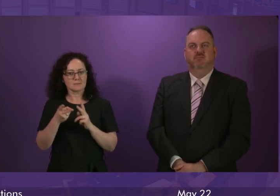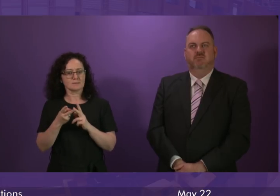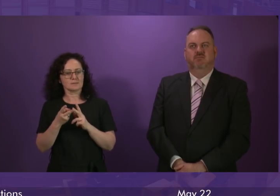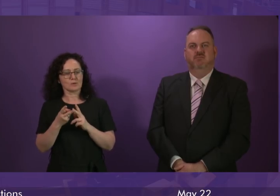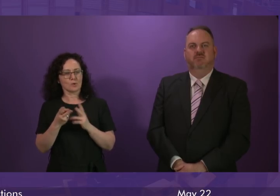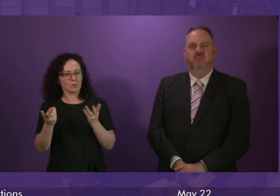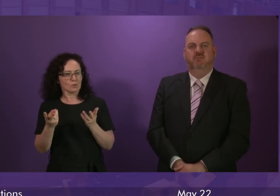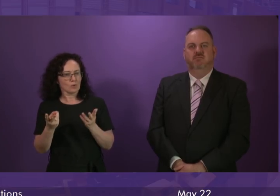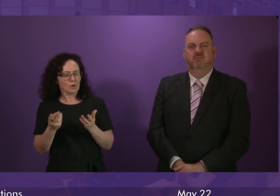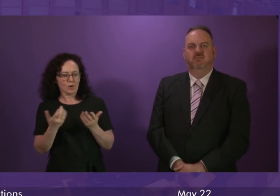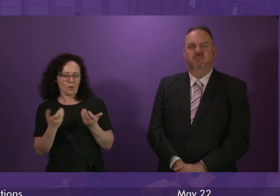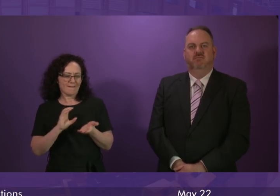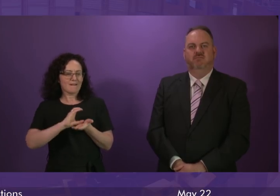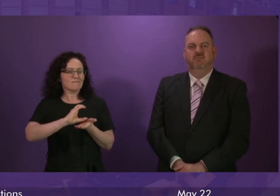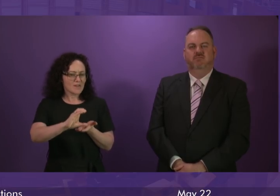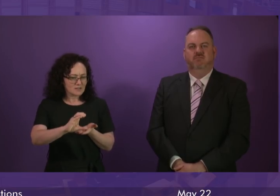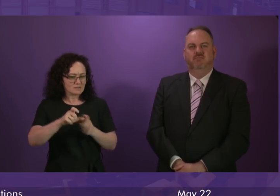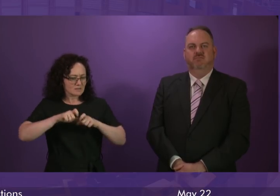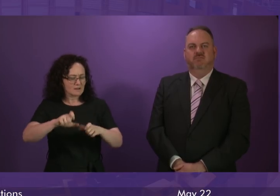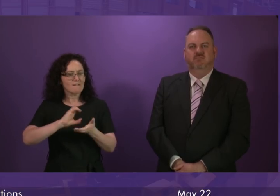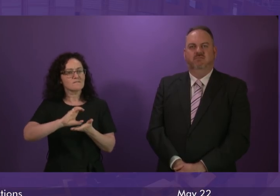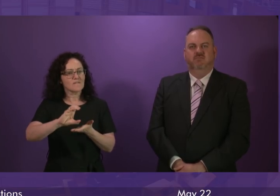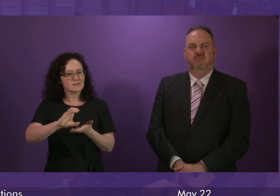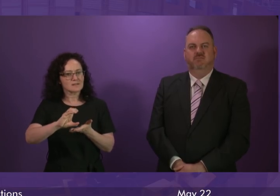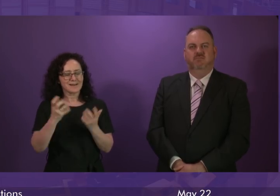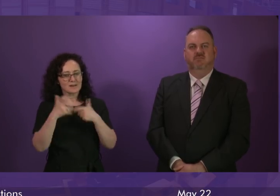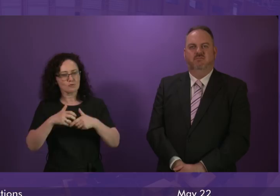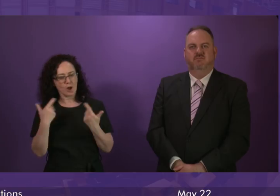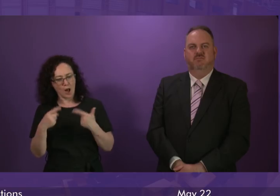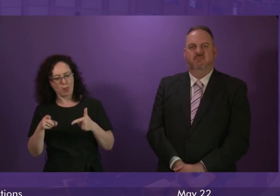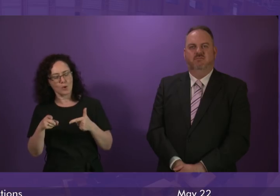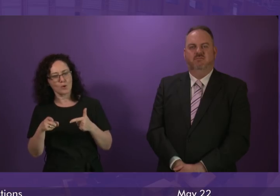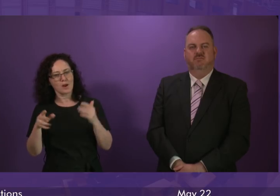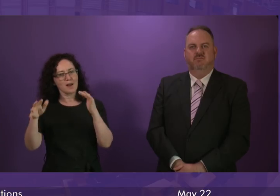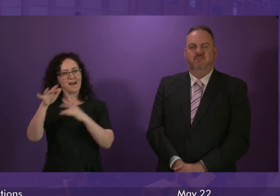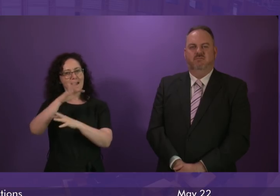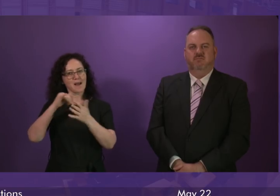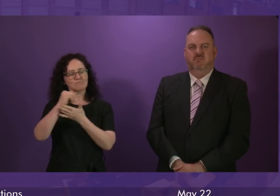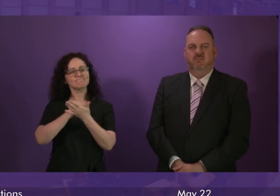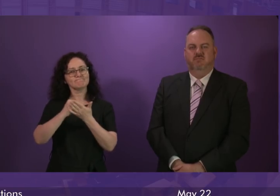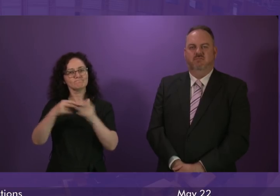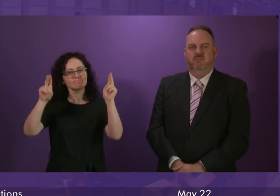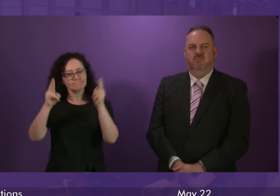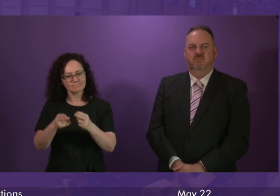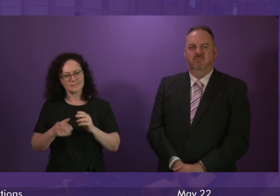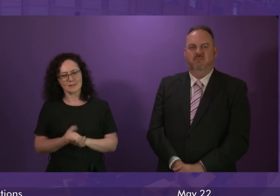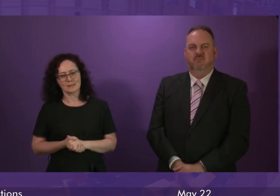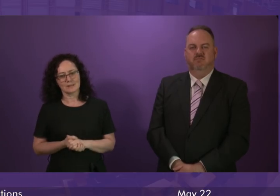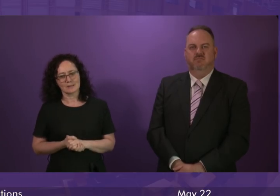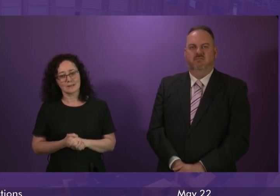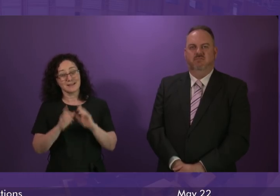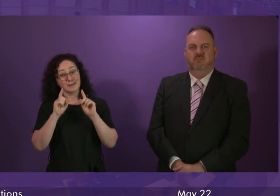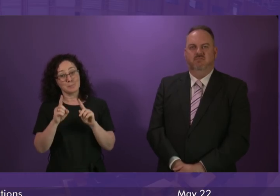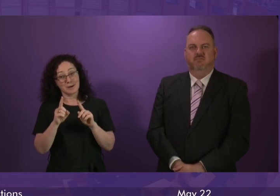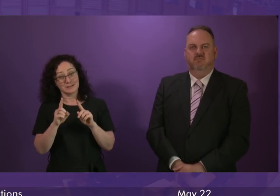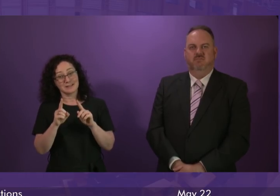that supports that, and, of course, investing in active travel in the way that I have set out. That is not helped by